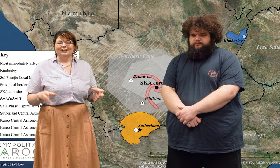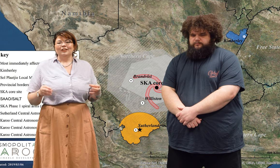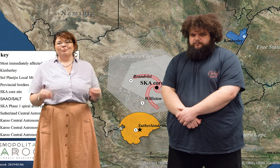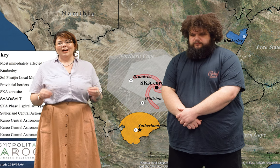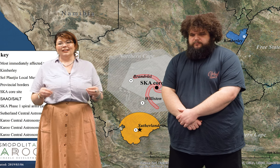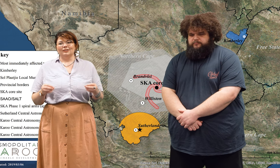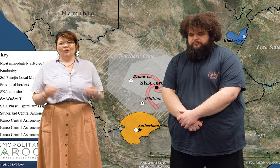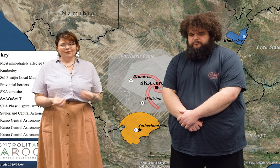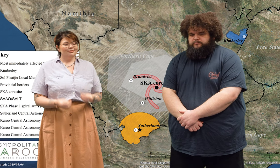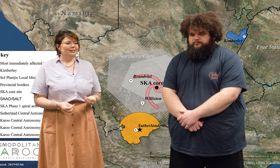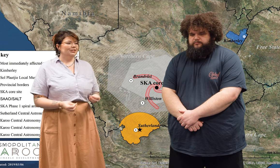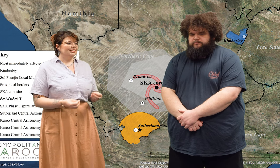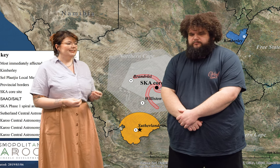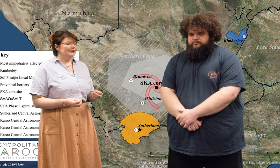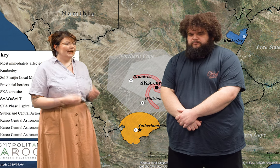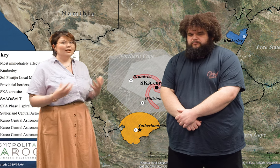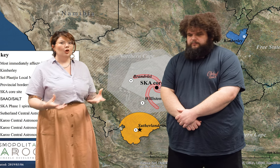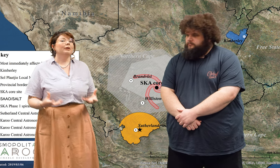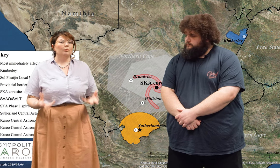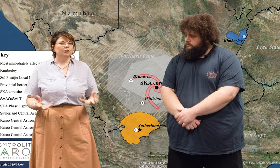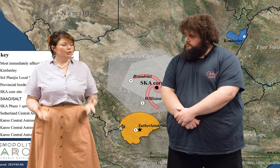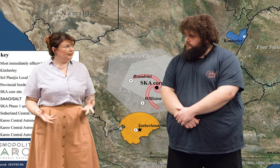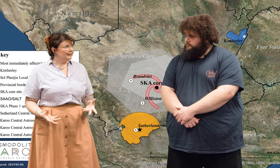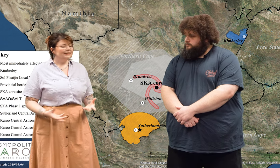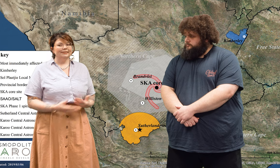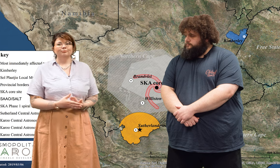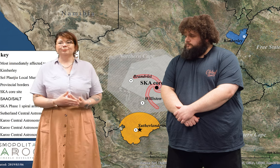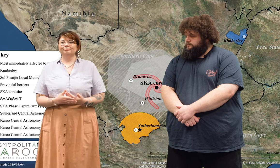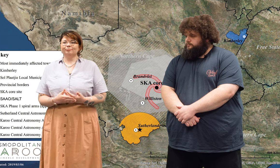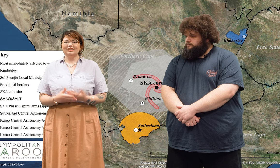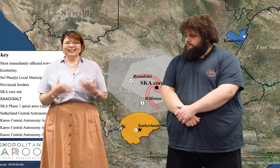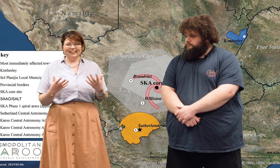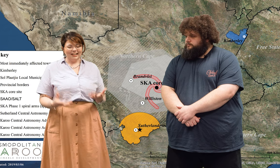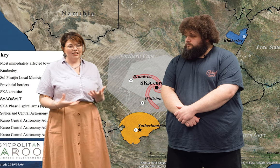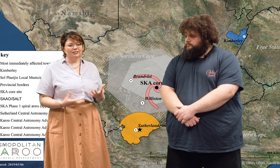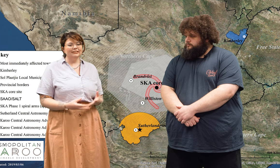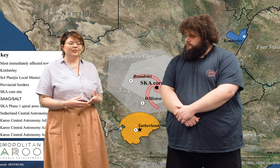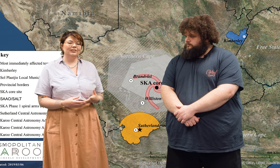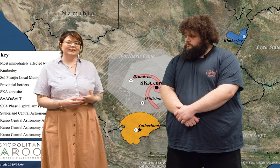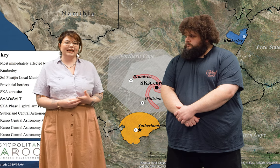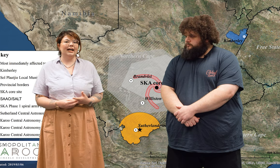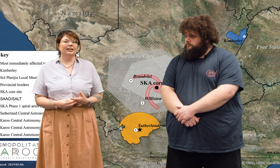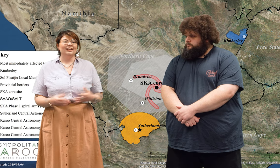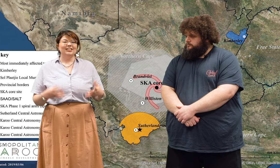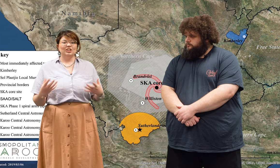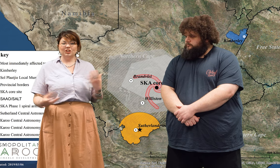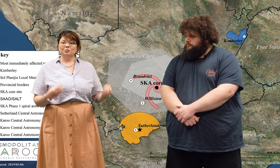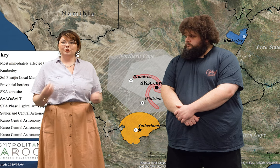impact on the region's economic opportunities, there are concerns that the distribution